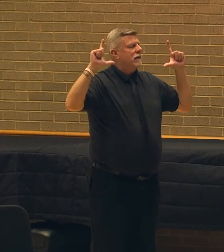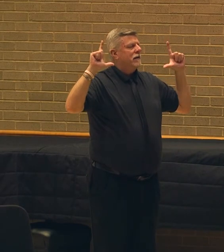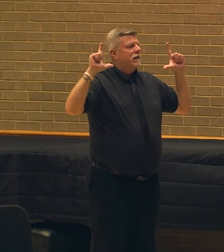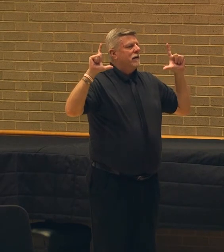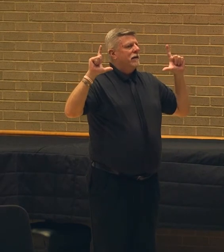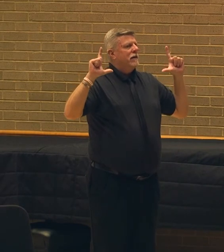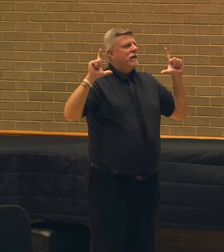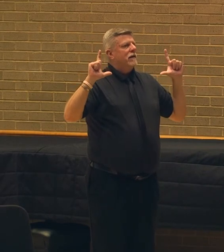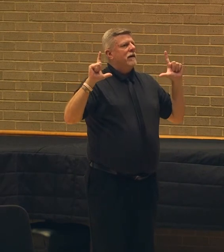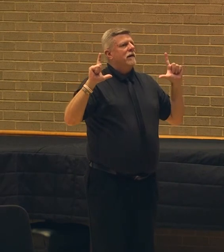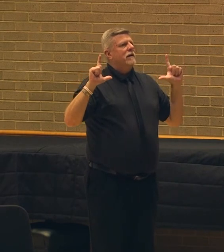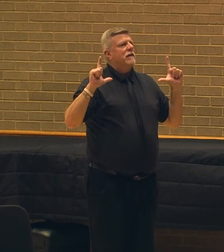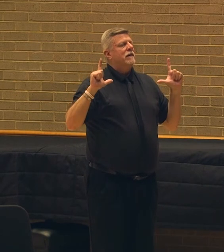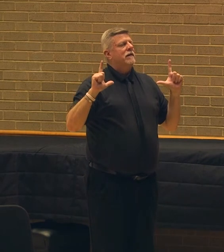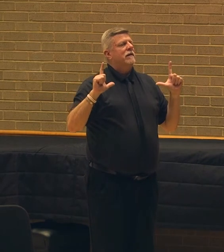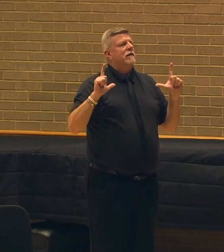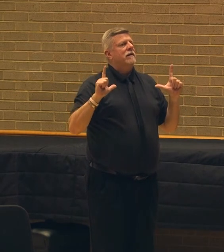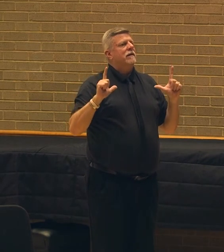Awaken.